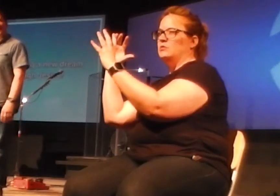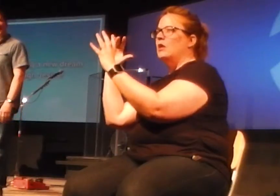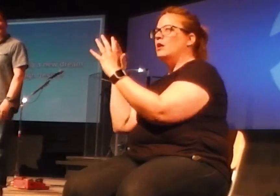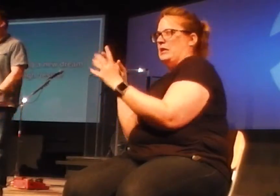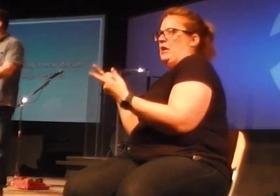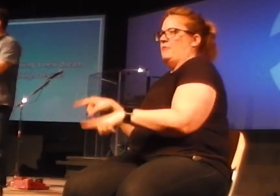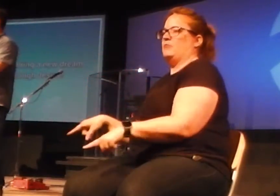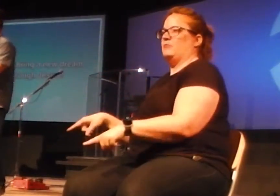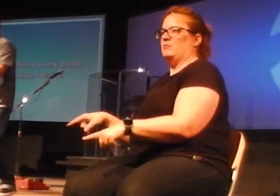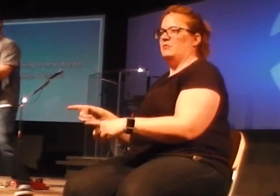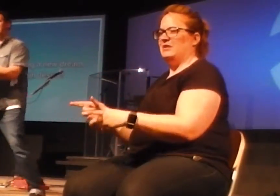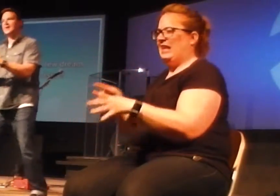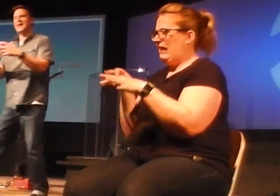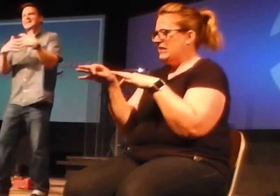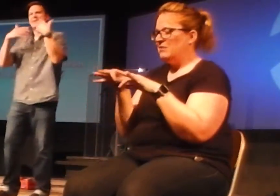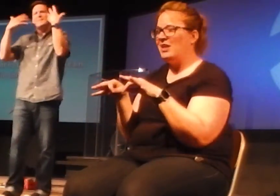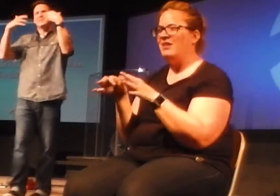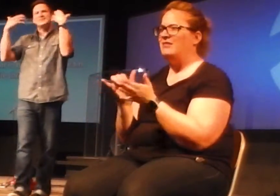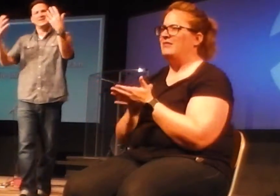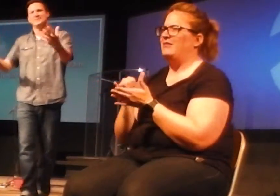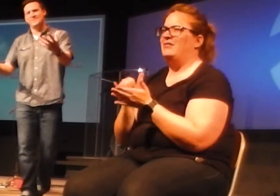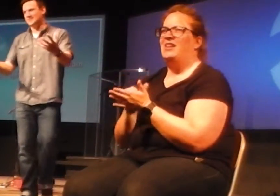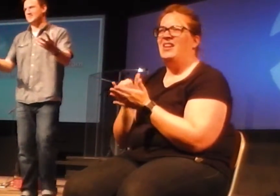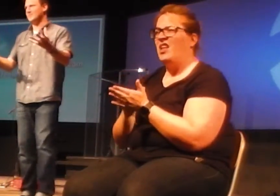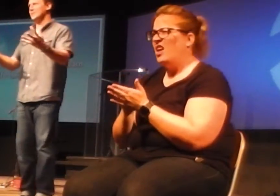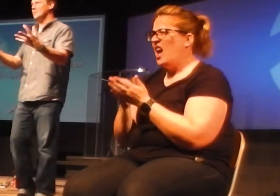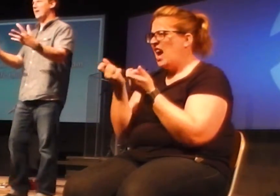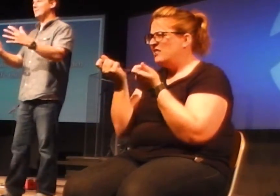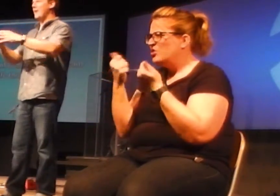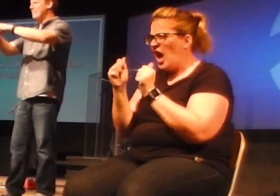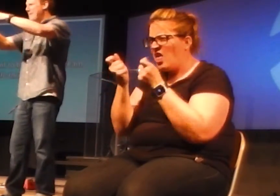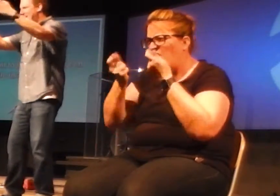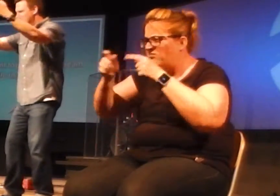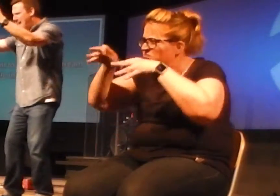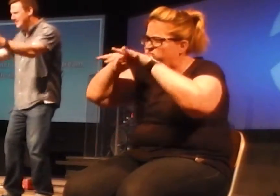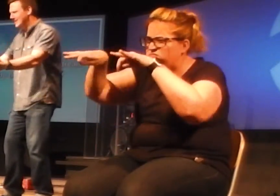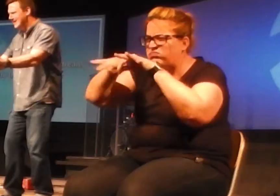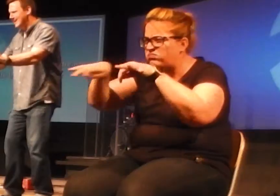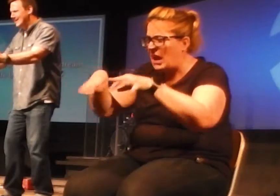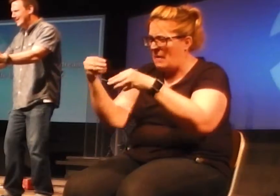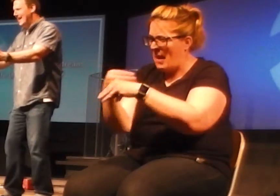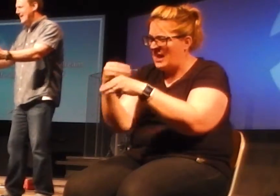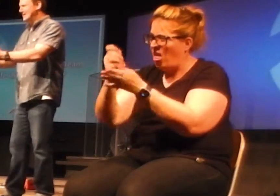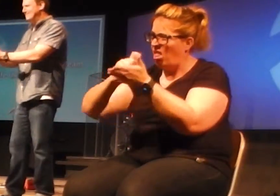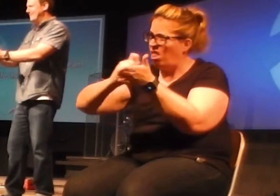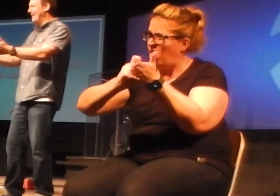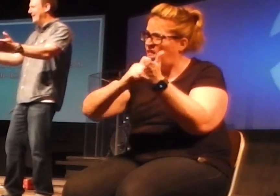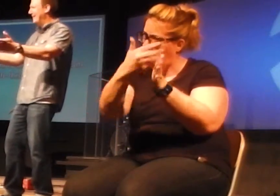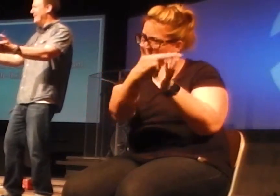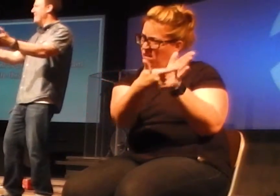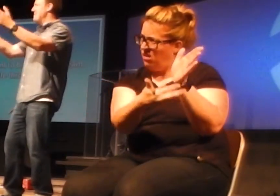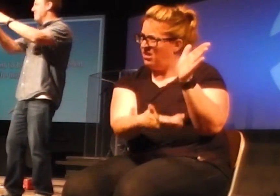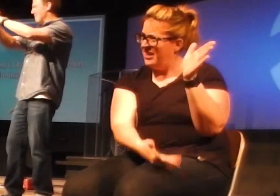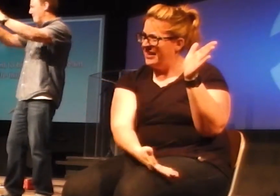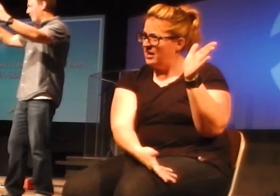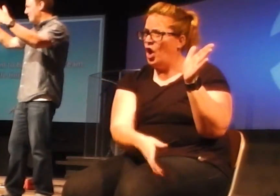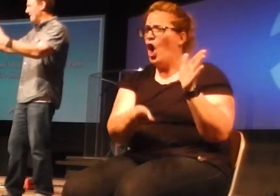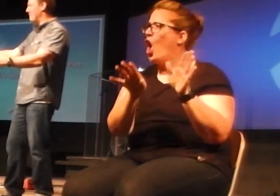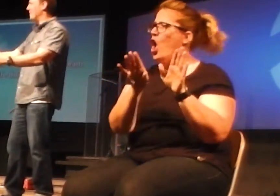And I don't know how to explain this to I can't make sense of this for you. I don't know how to mathematically, like, give you the formula for